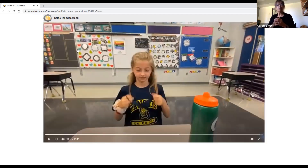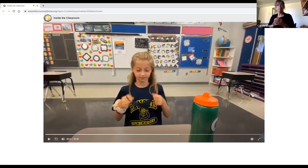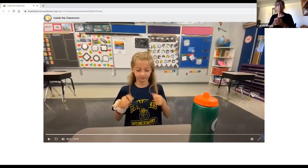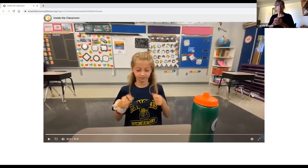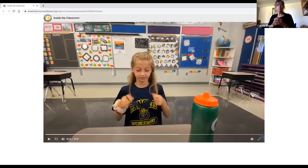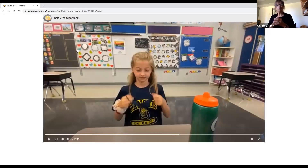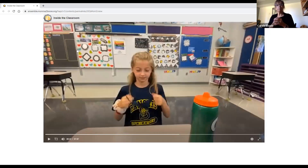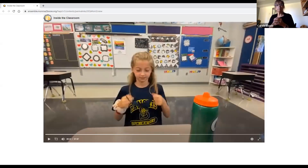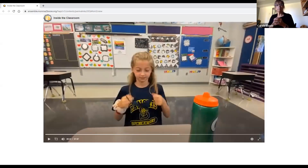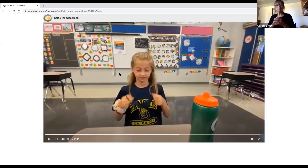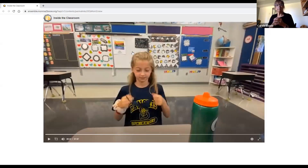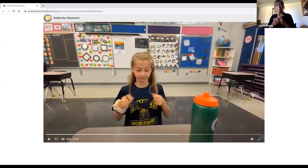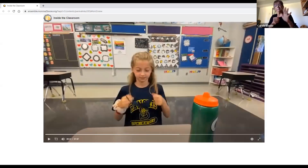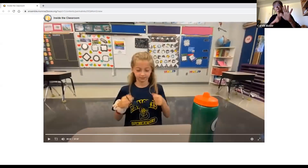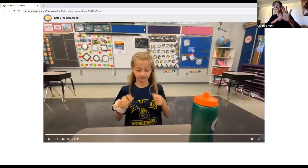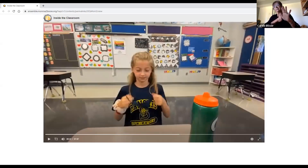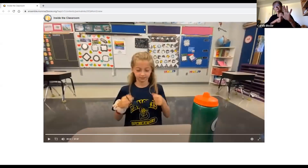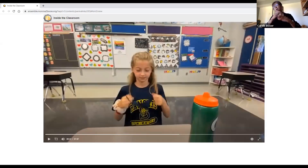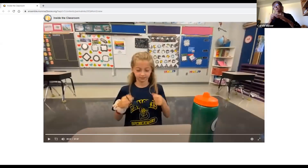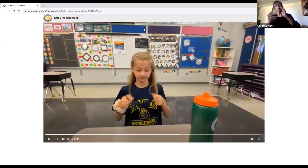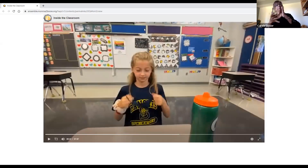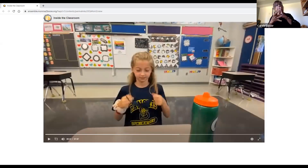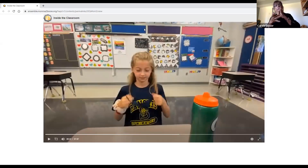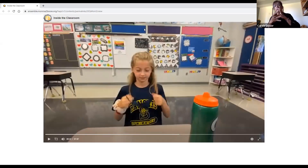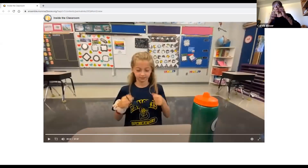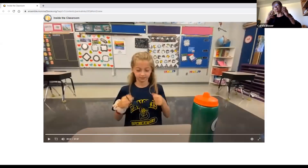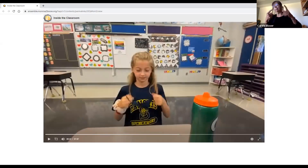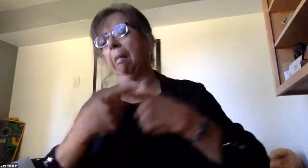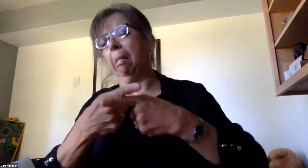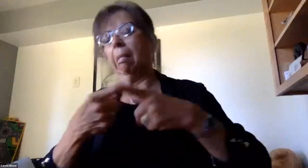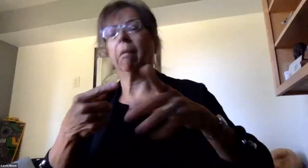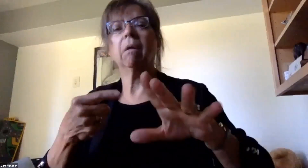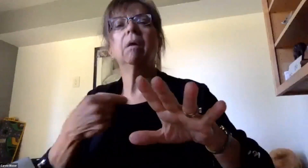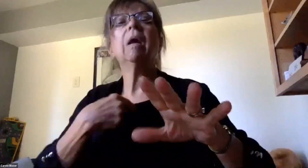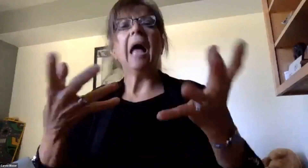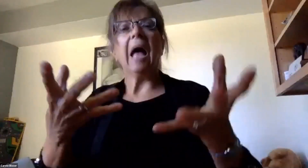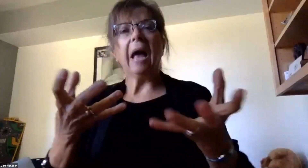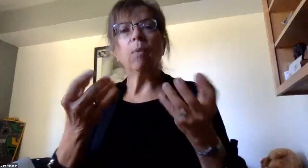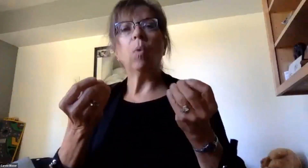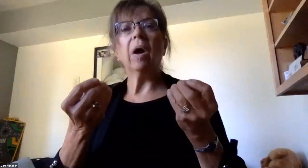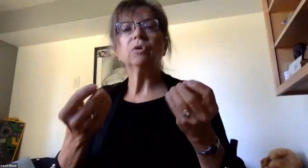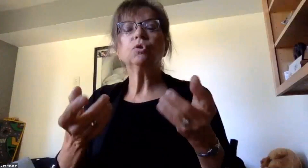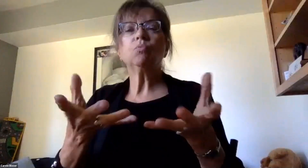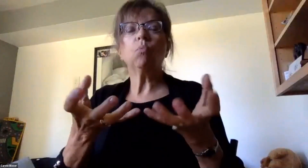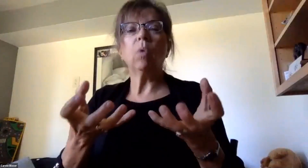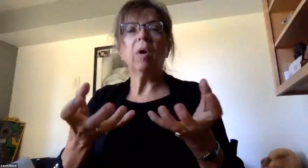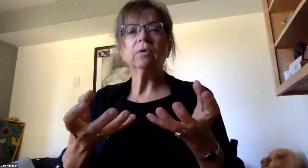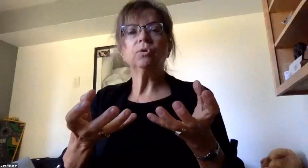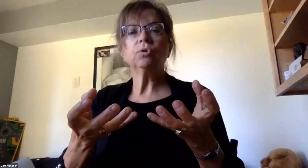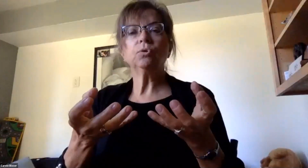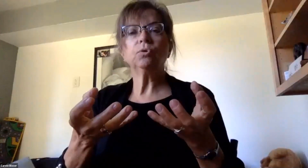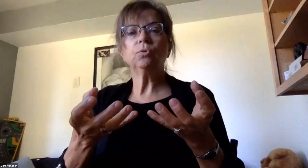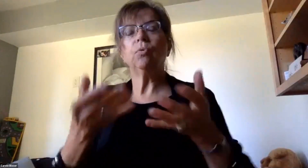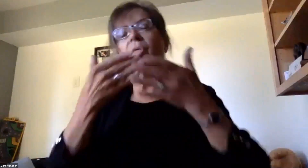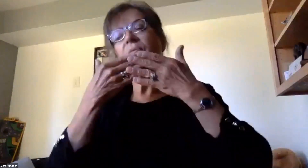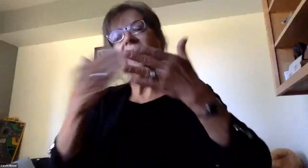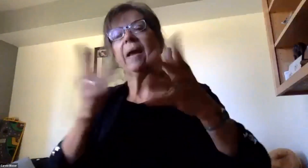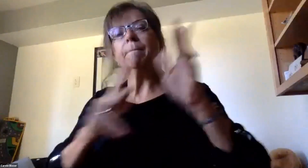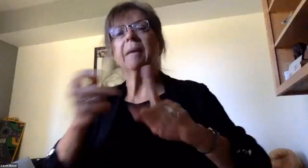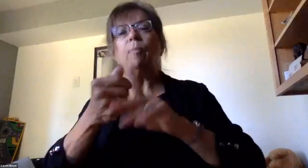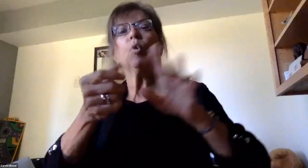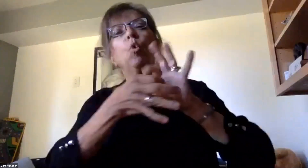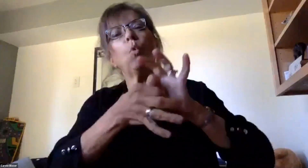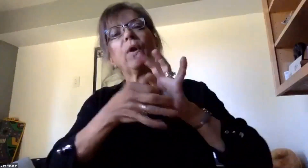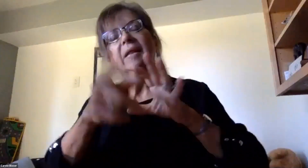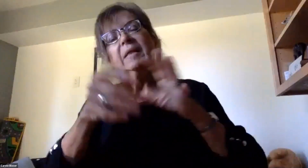Sorry about the technical glitch. There. I want to thank our team of administrators and faculty that coordinated this effort and especially